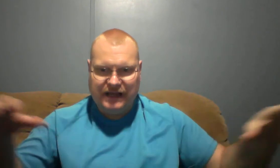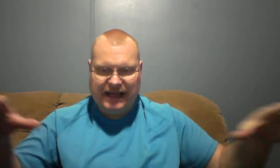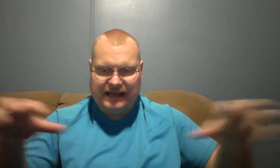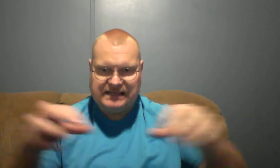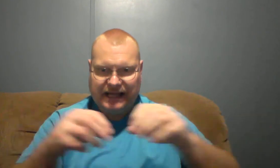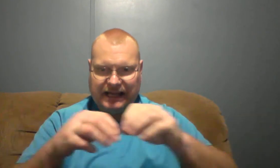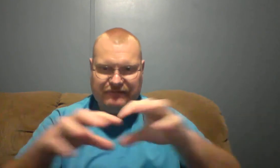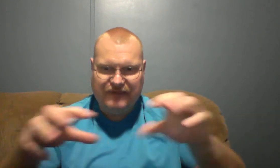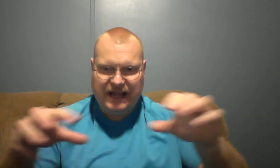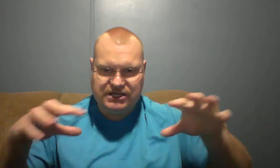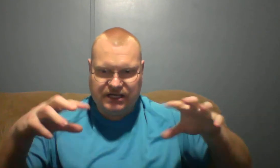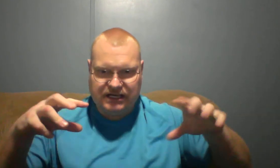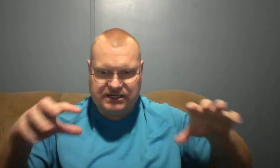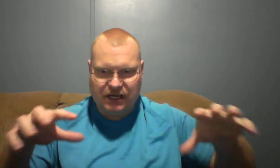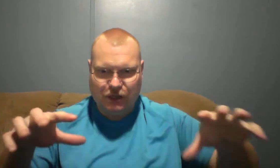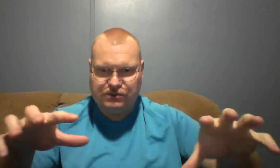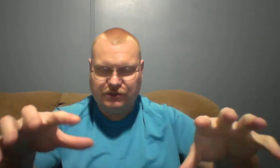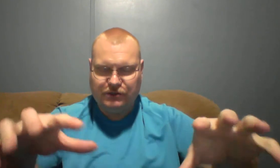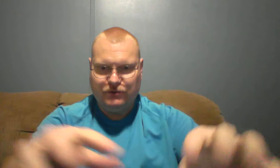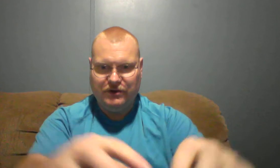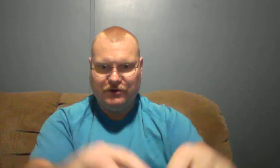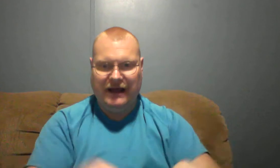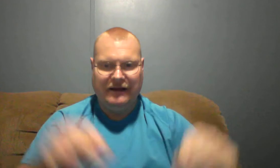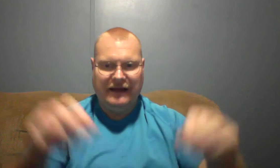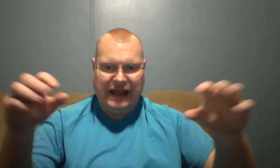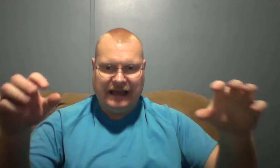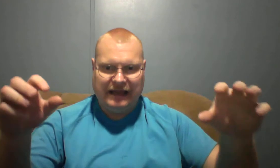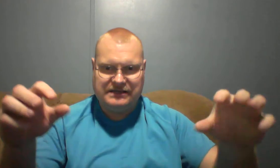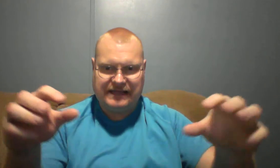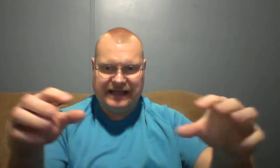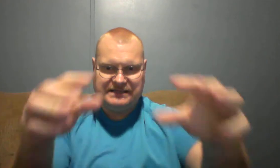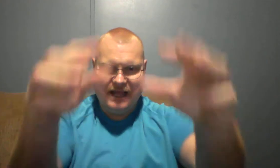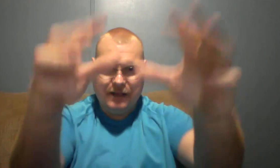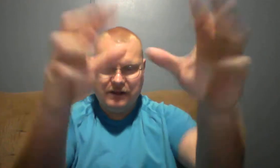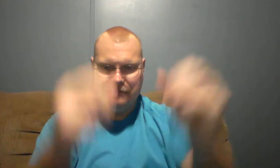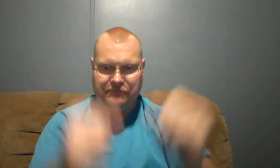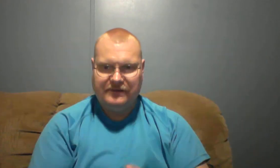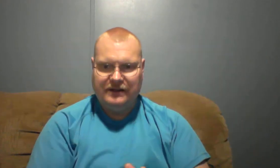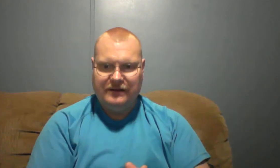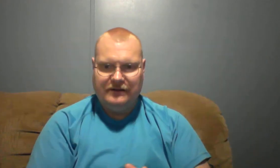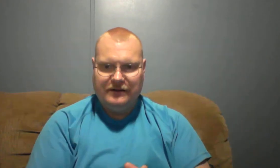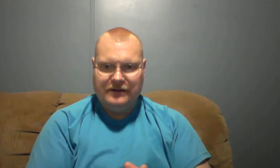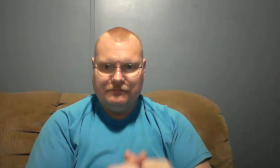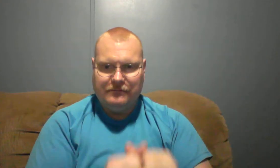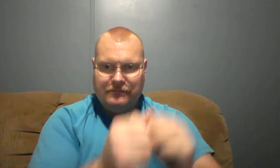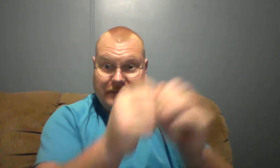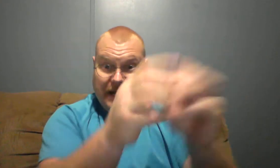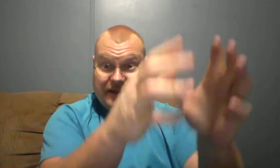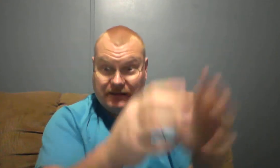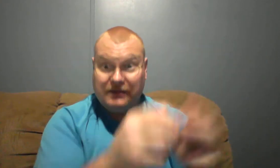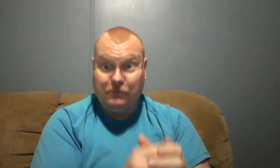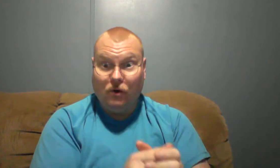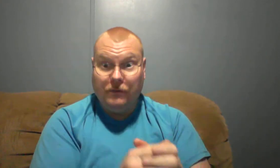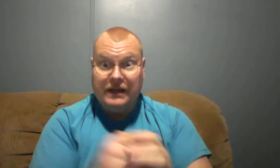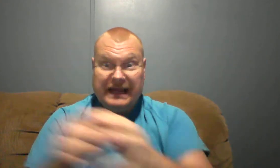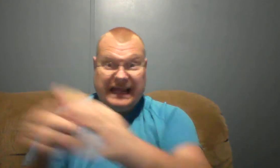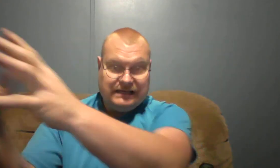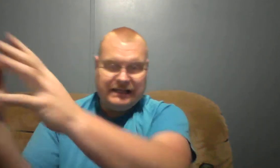And it's like an infection. It just goes through the crowd and it just ends up behind the pulpit into the